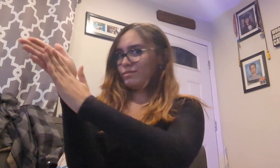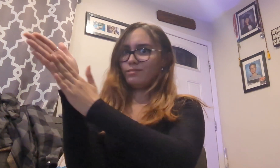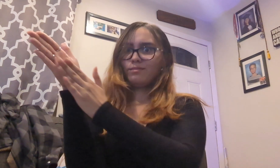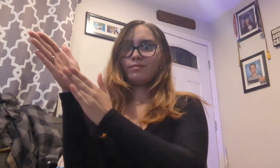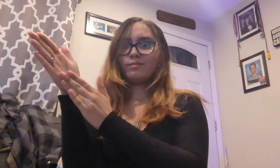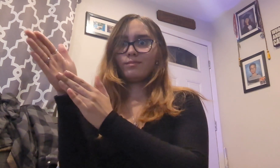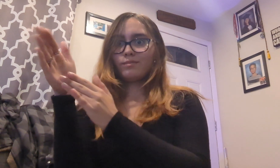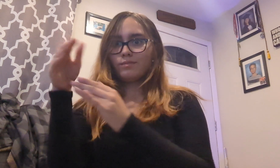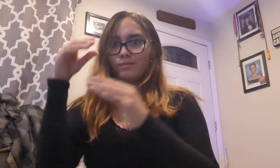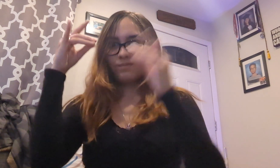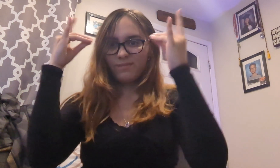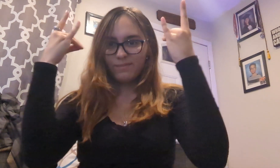What do you think?